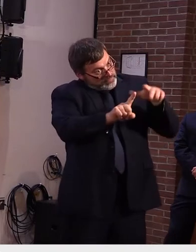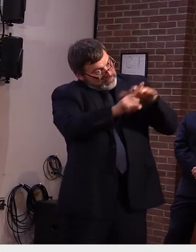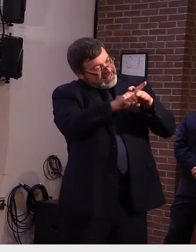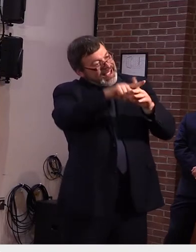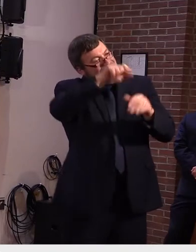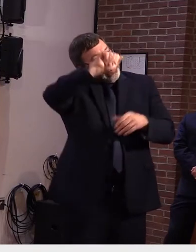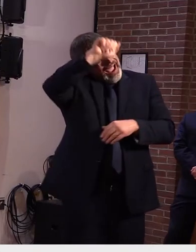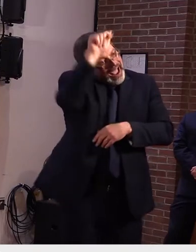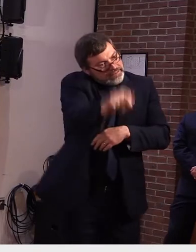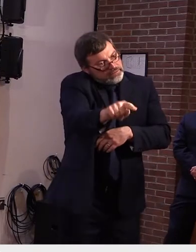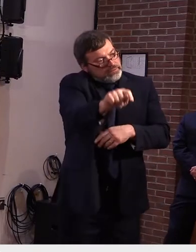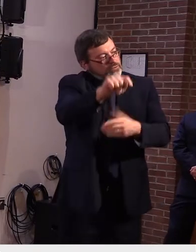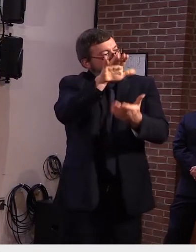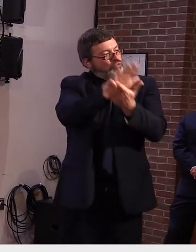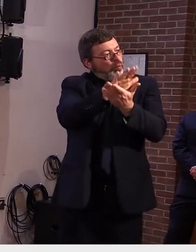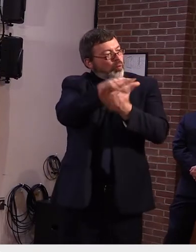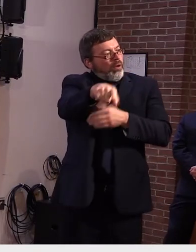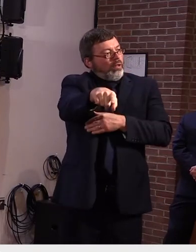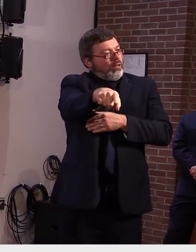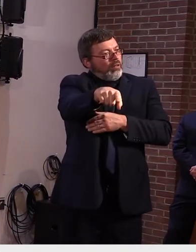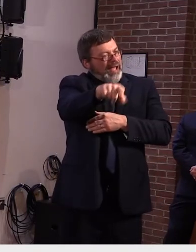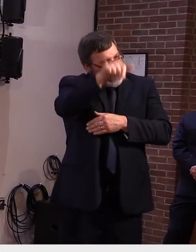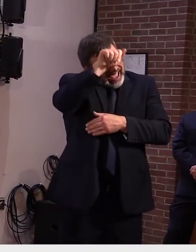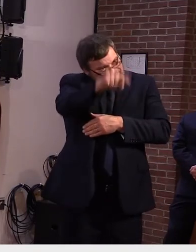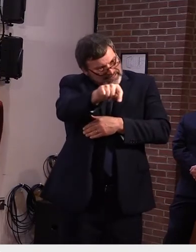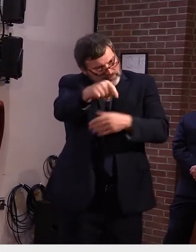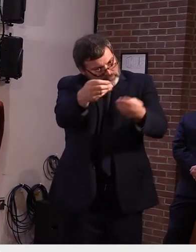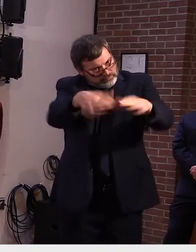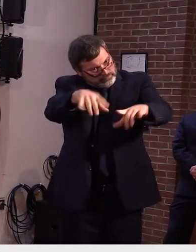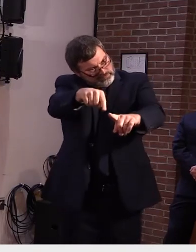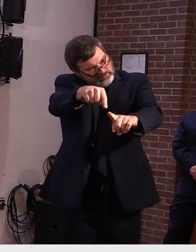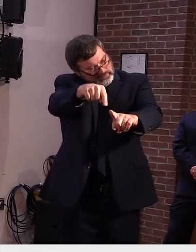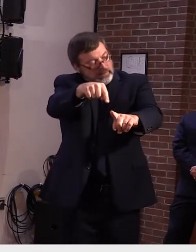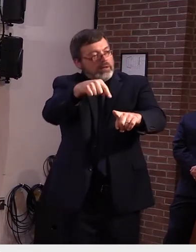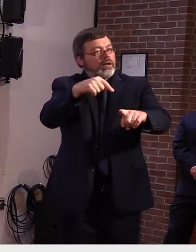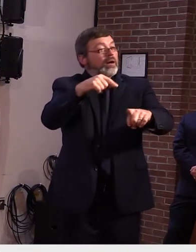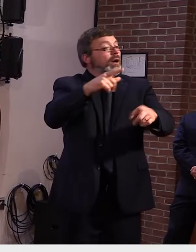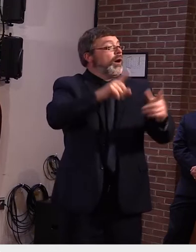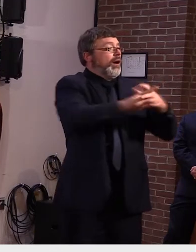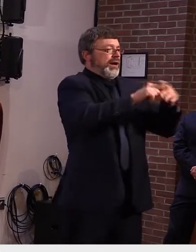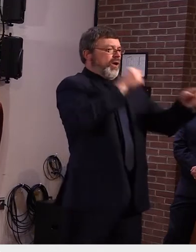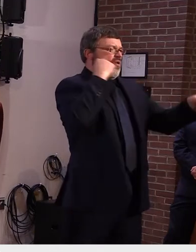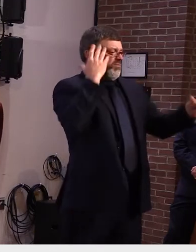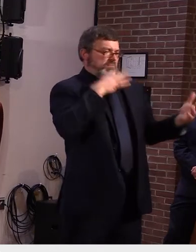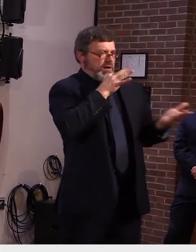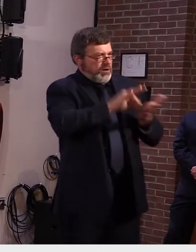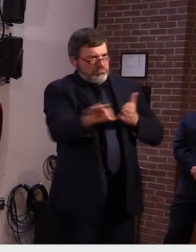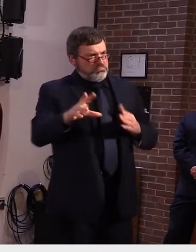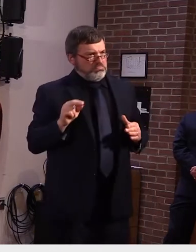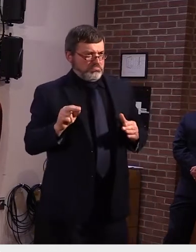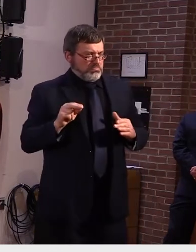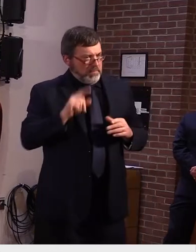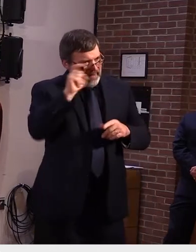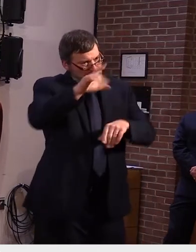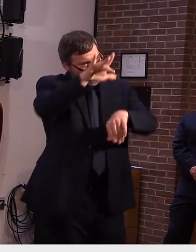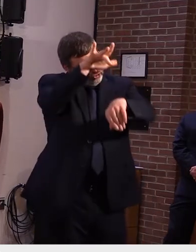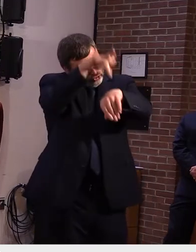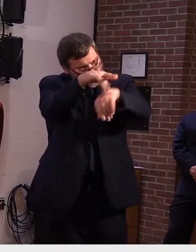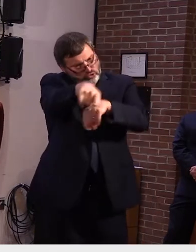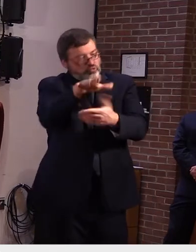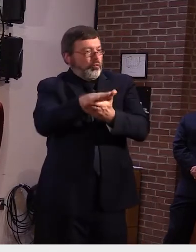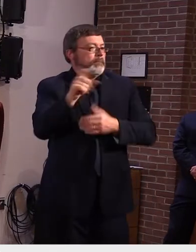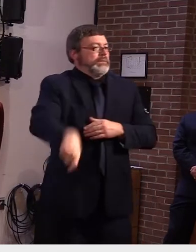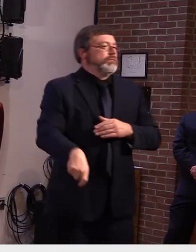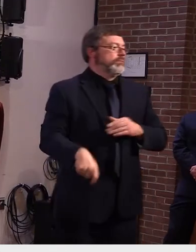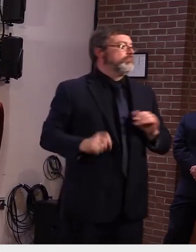on our table on our health website okay i i understand um i think